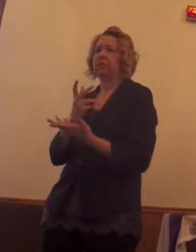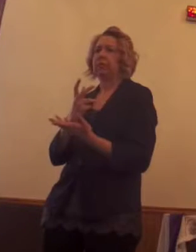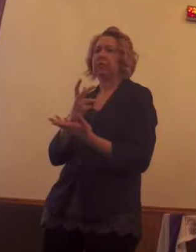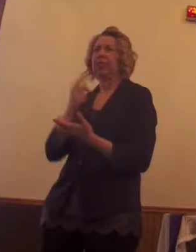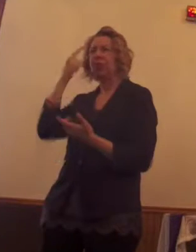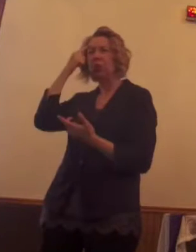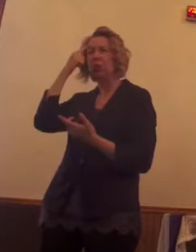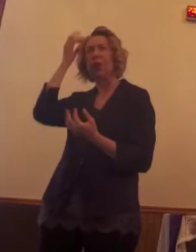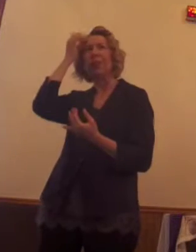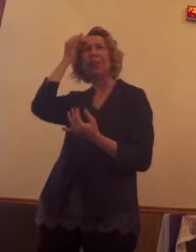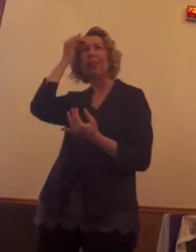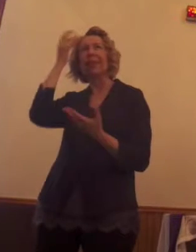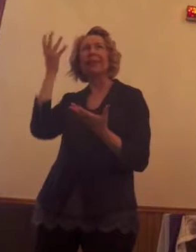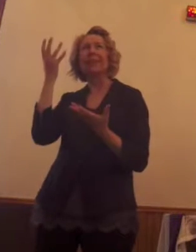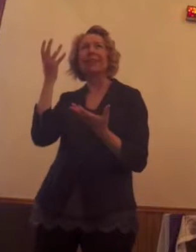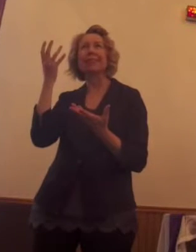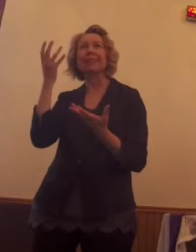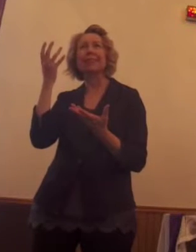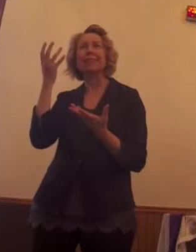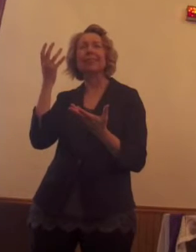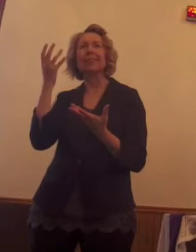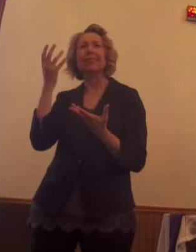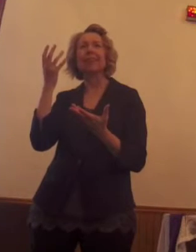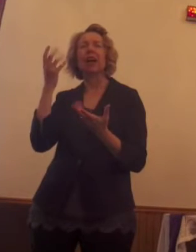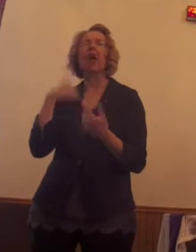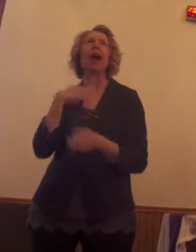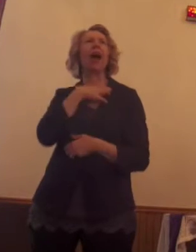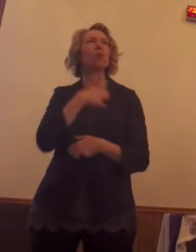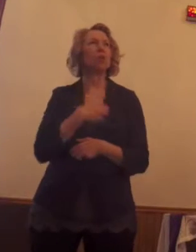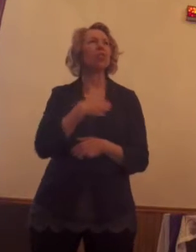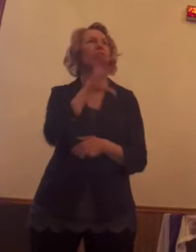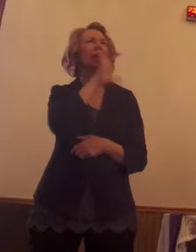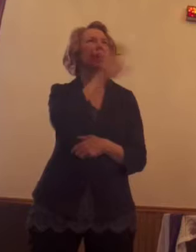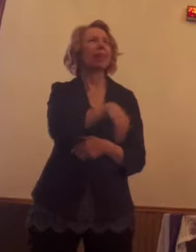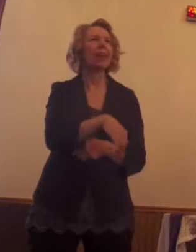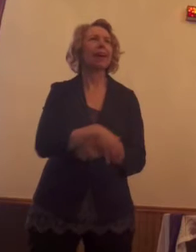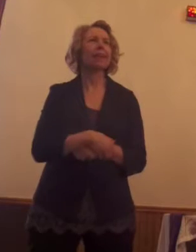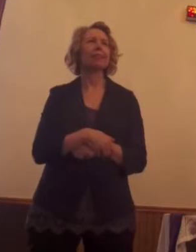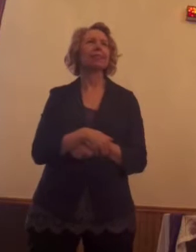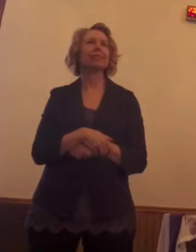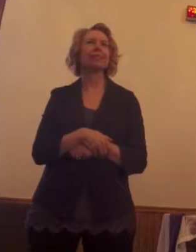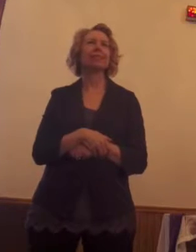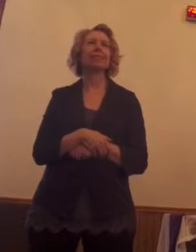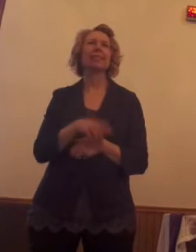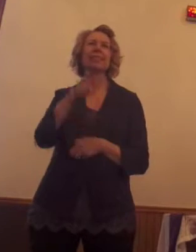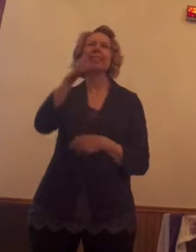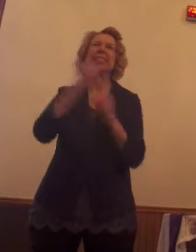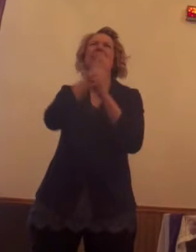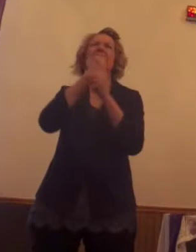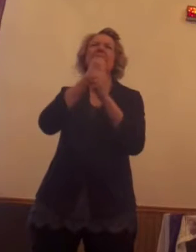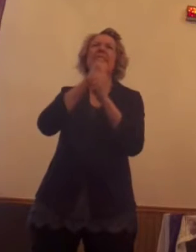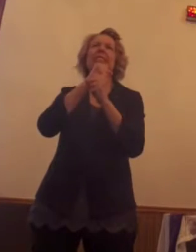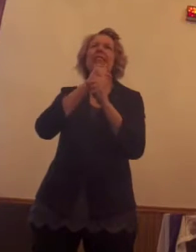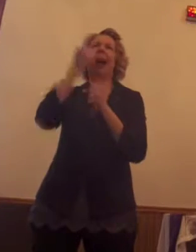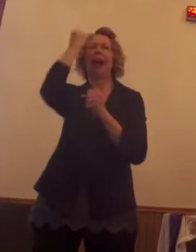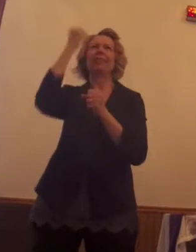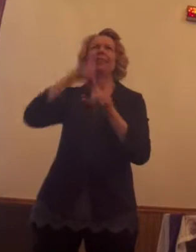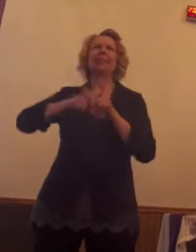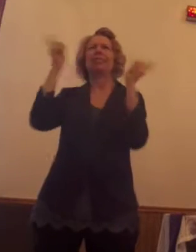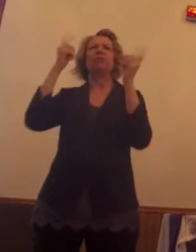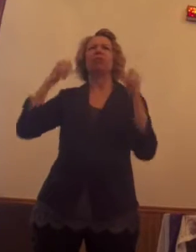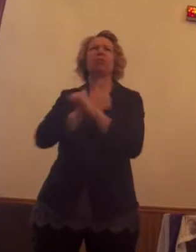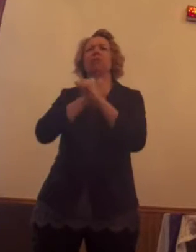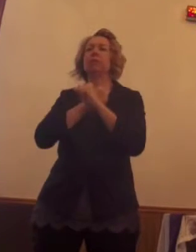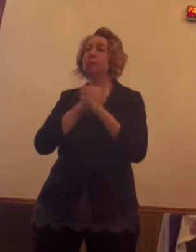sit there and listen to the words that come out. Oh, I should have done that. I call it the shoulda, whata, couldas. But for that